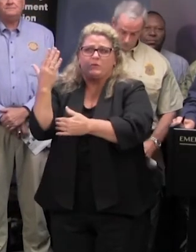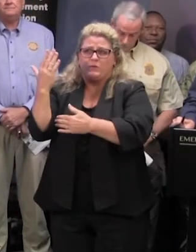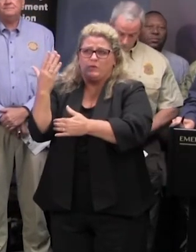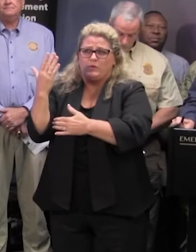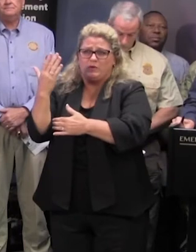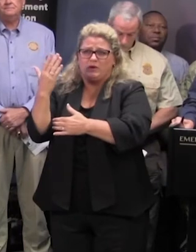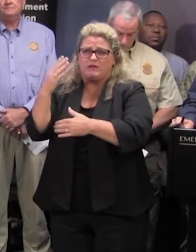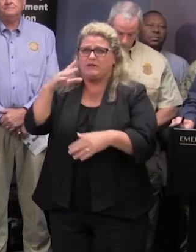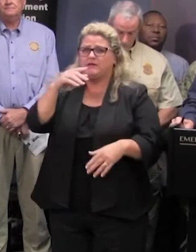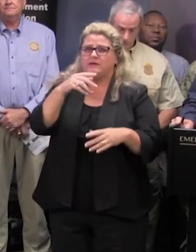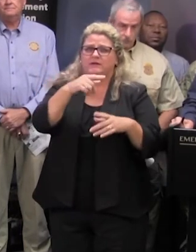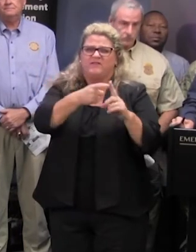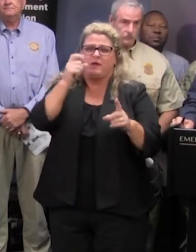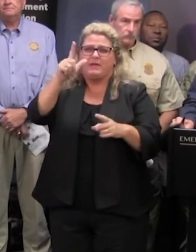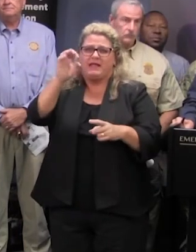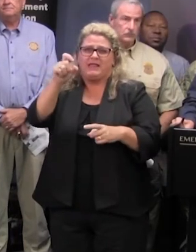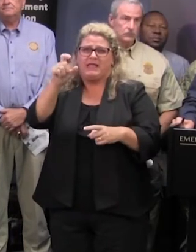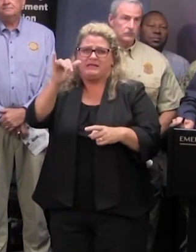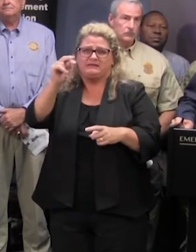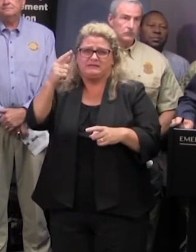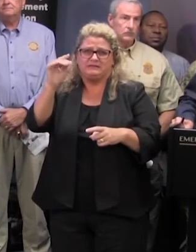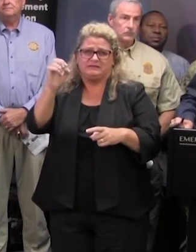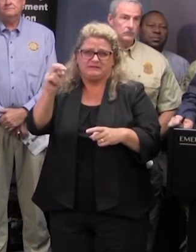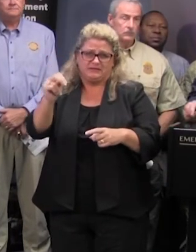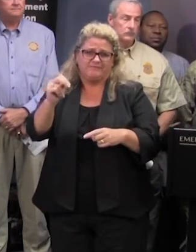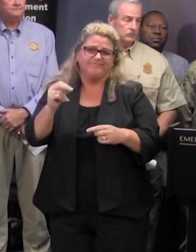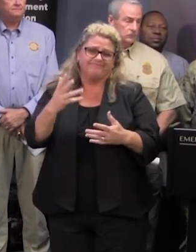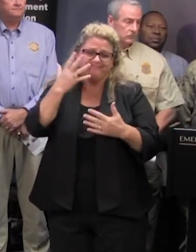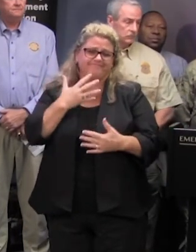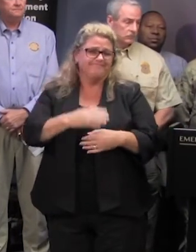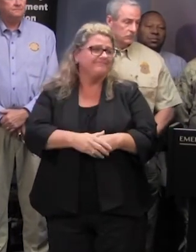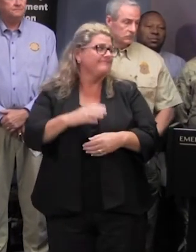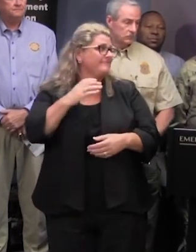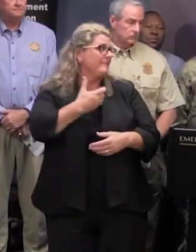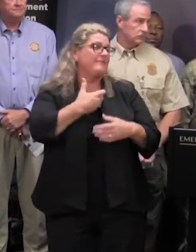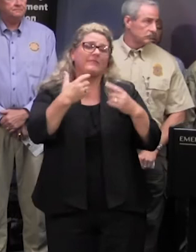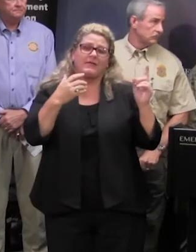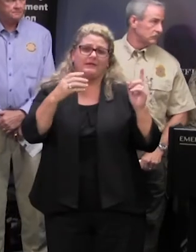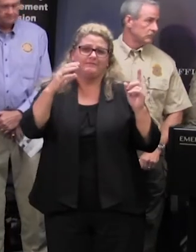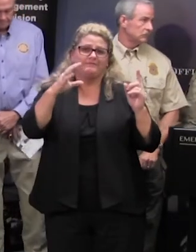lexington county captain dawg chaplain please